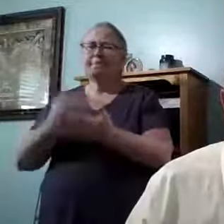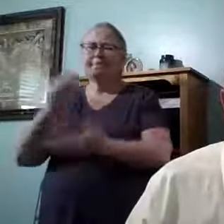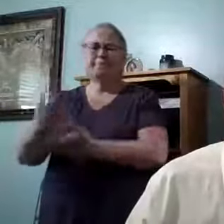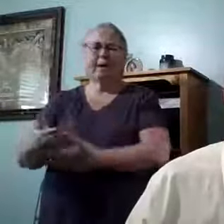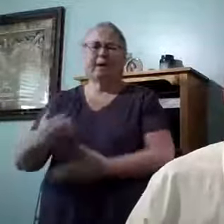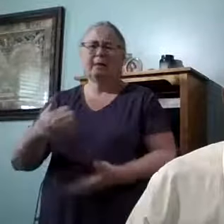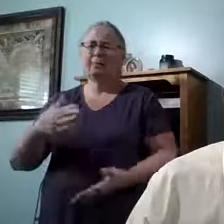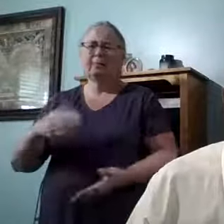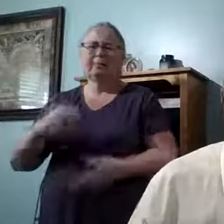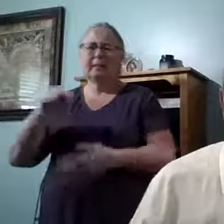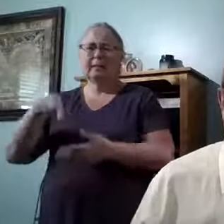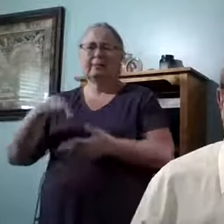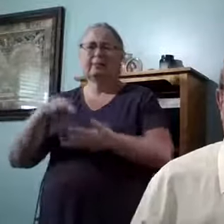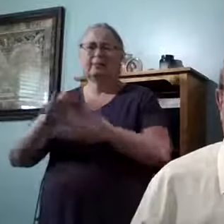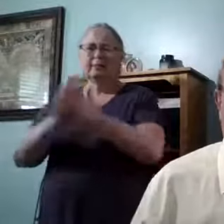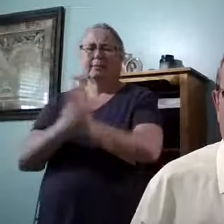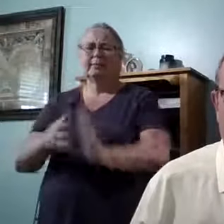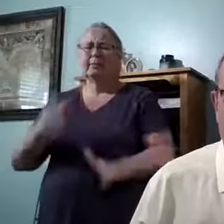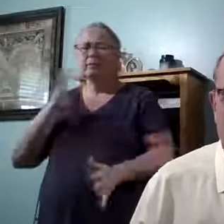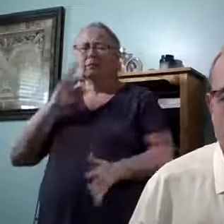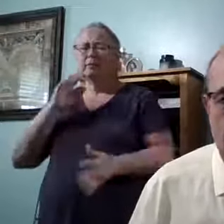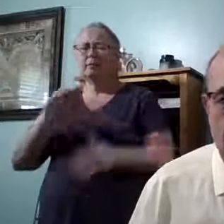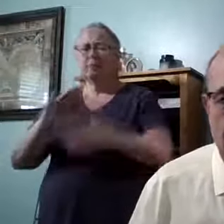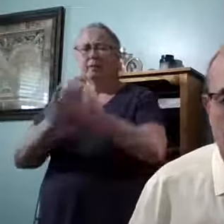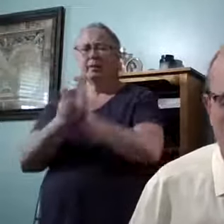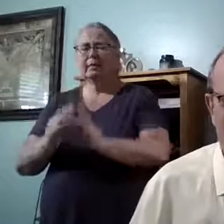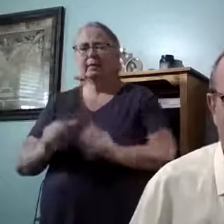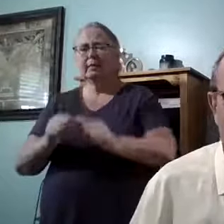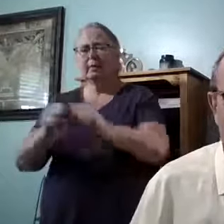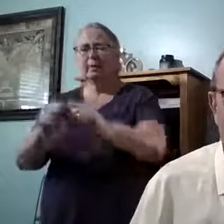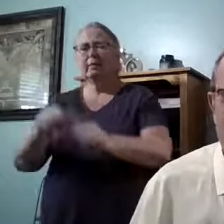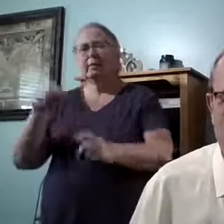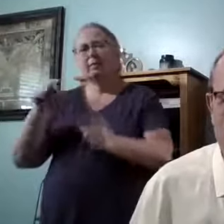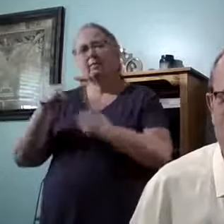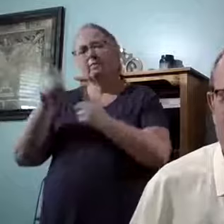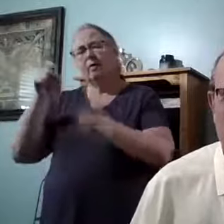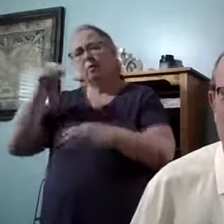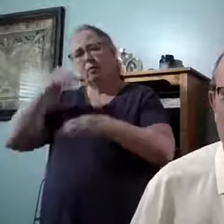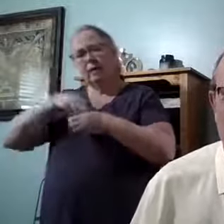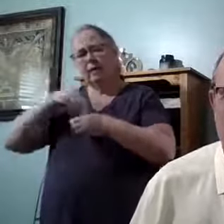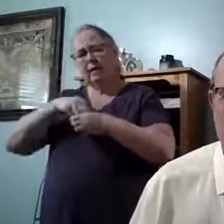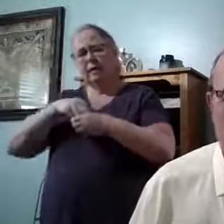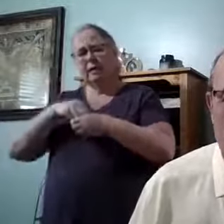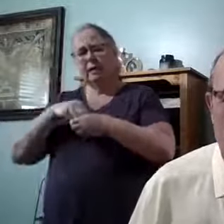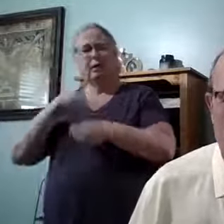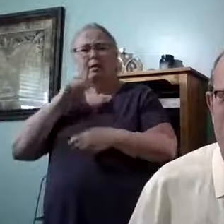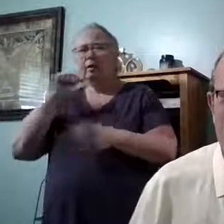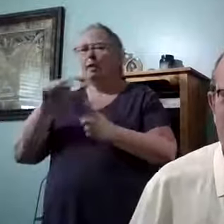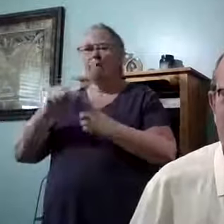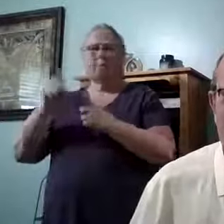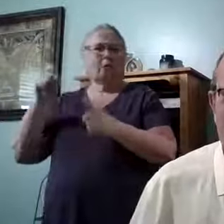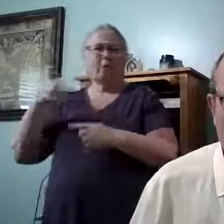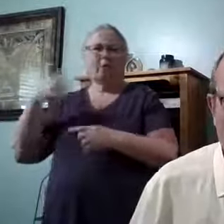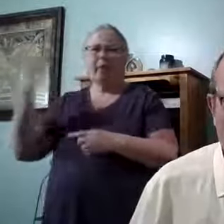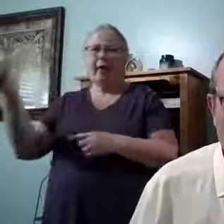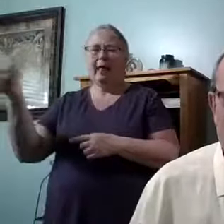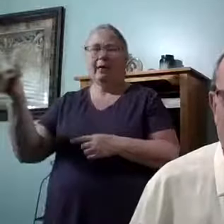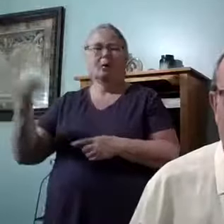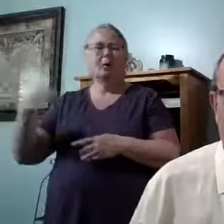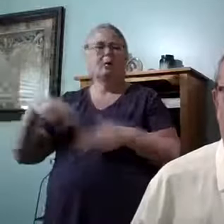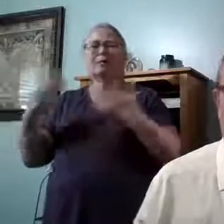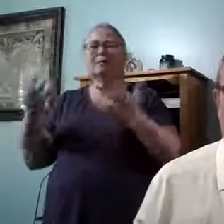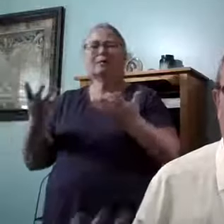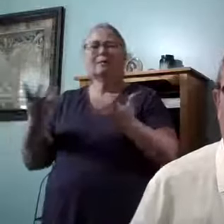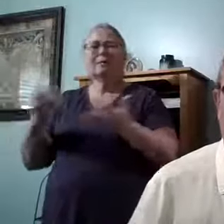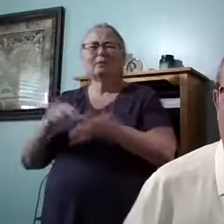In order for peace to be lasting, it must come from within, not from without. What do I mean by